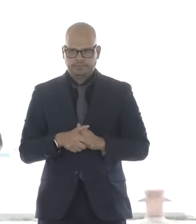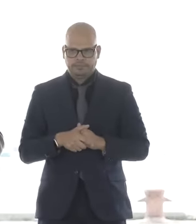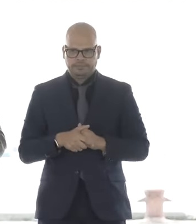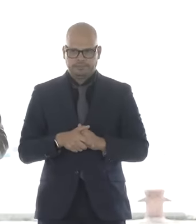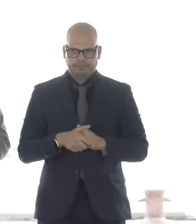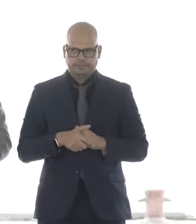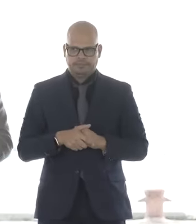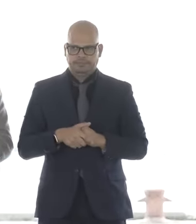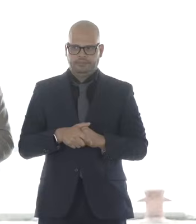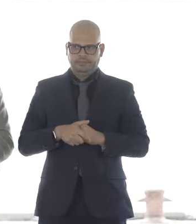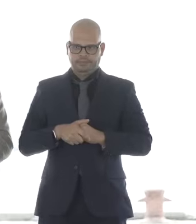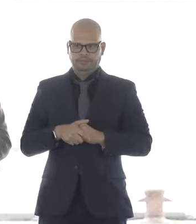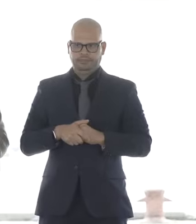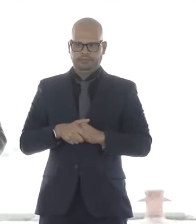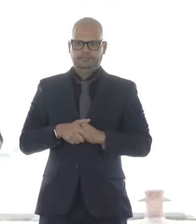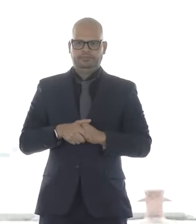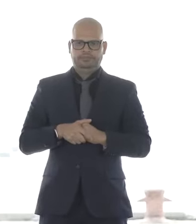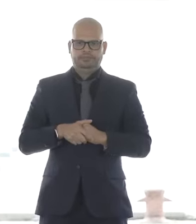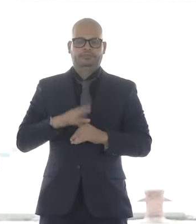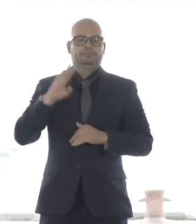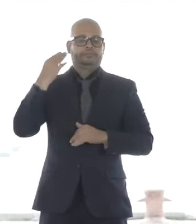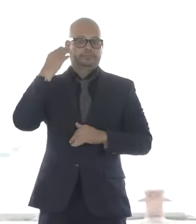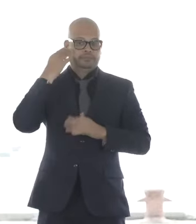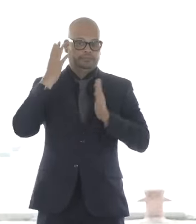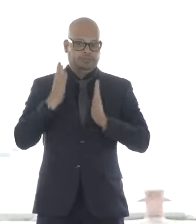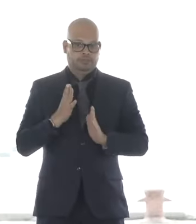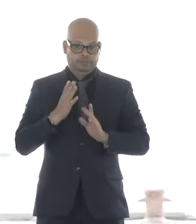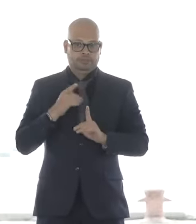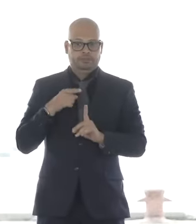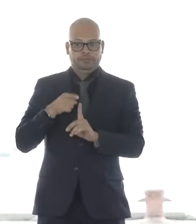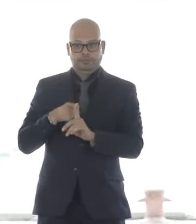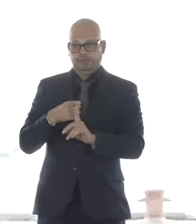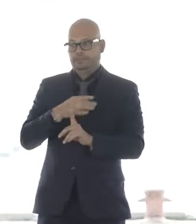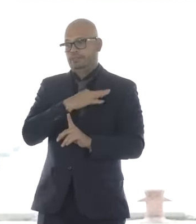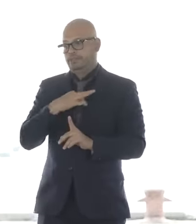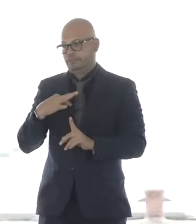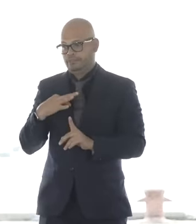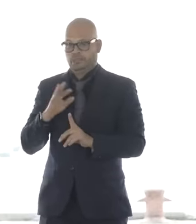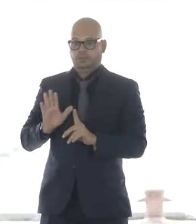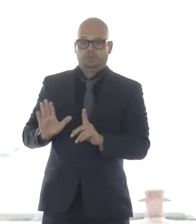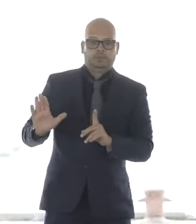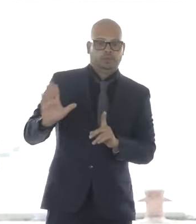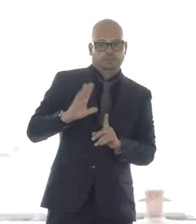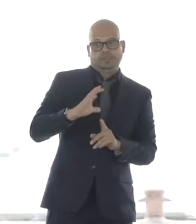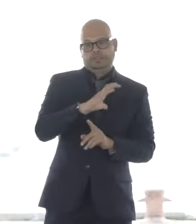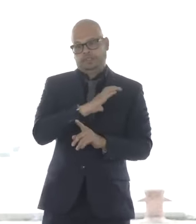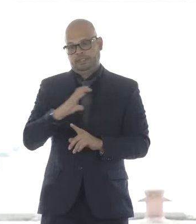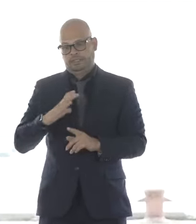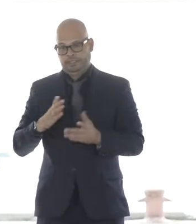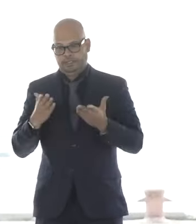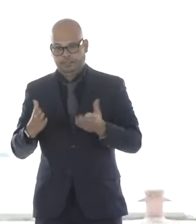Mayor Pangalo and his staff, city council members, our labor unions,